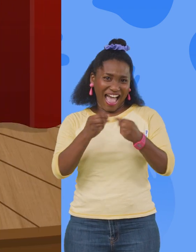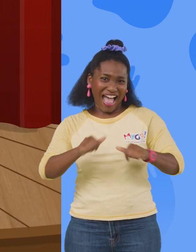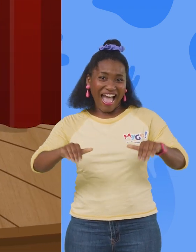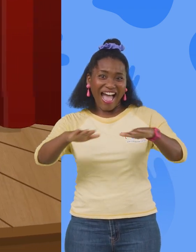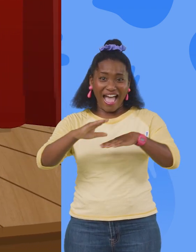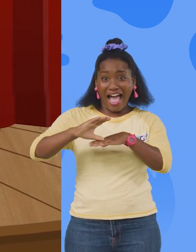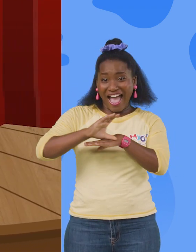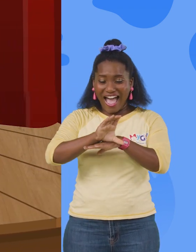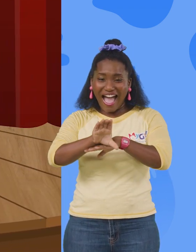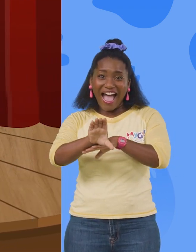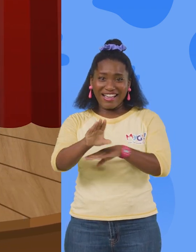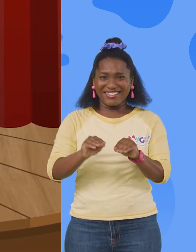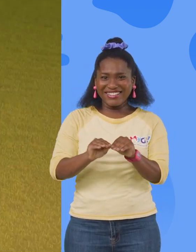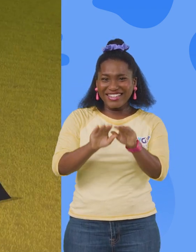Bulldozer, clearing the land.